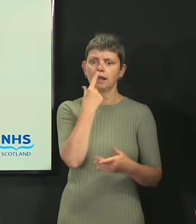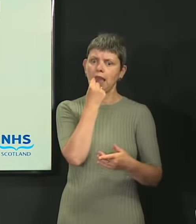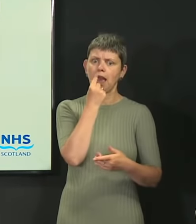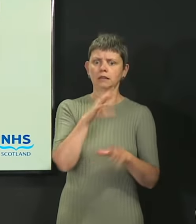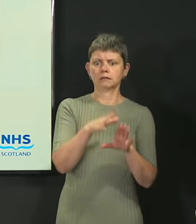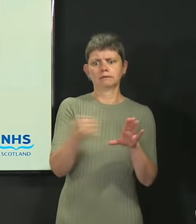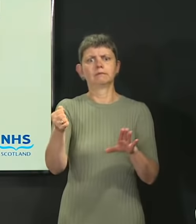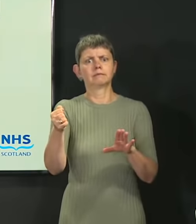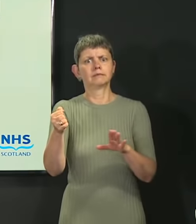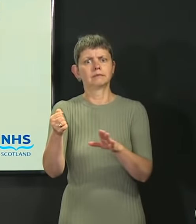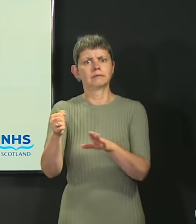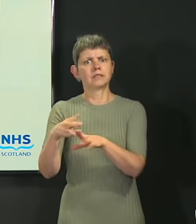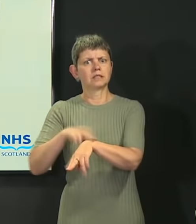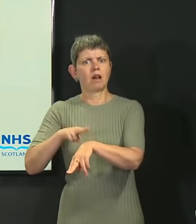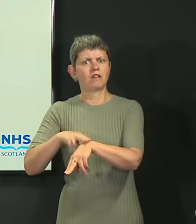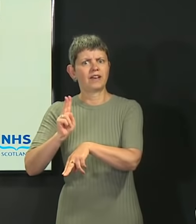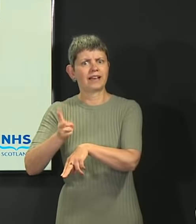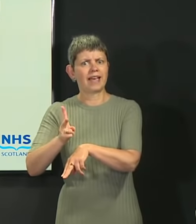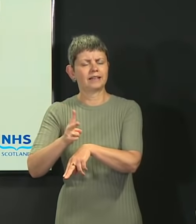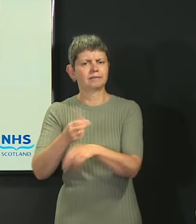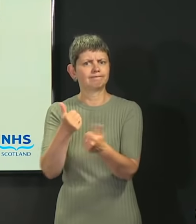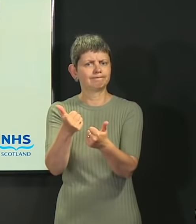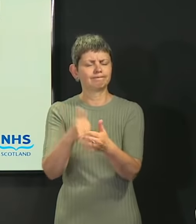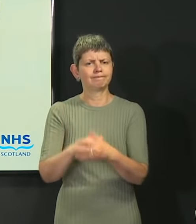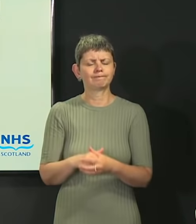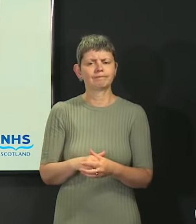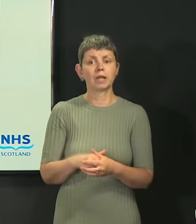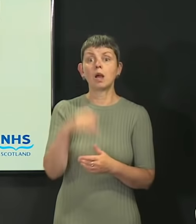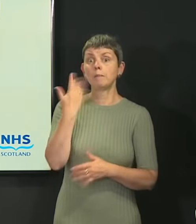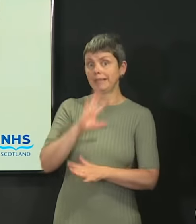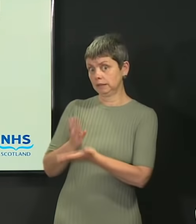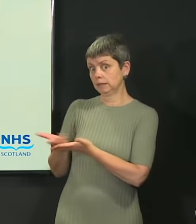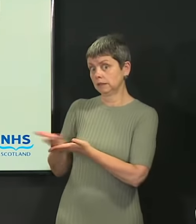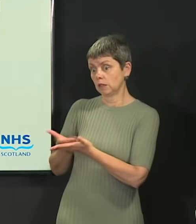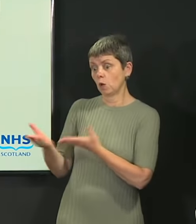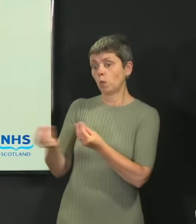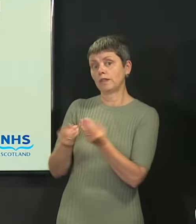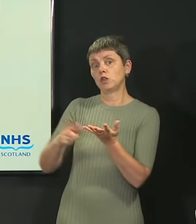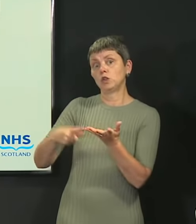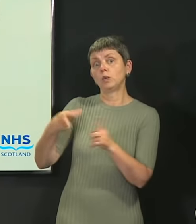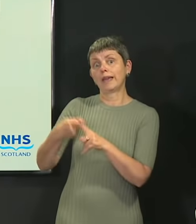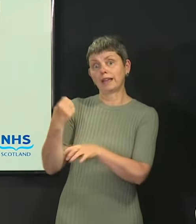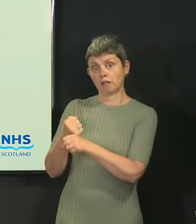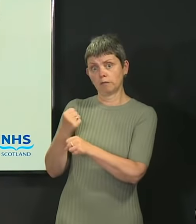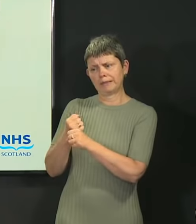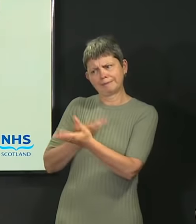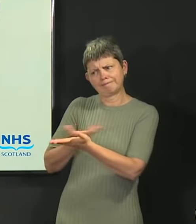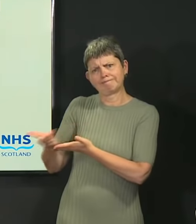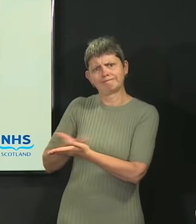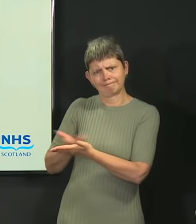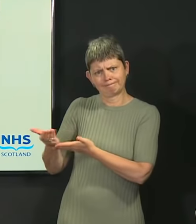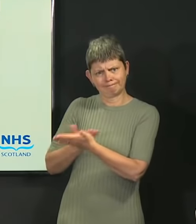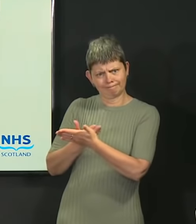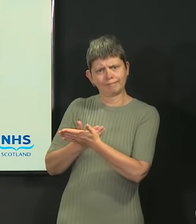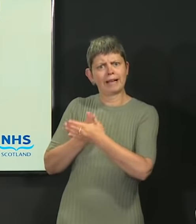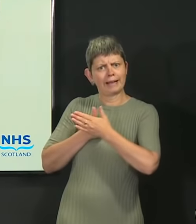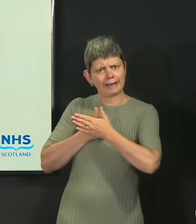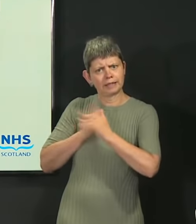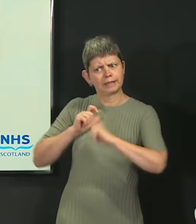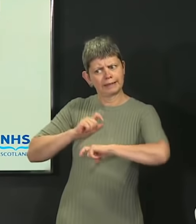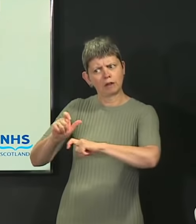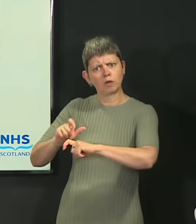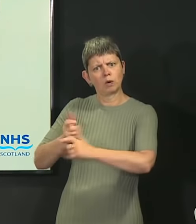of public health first. We have raised this with the UK Government and continue to do so. Earlier this week, we